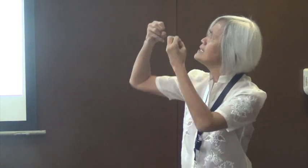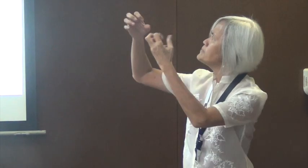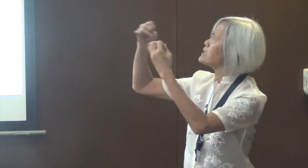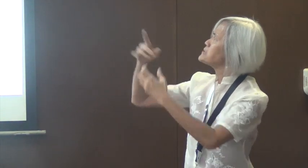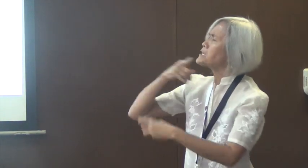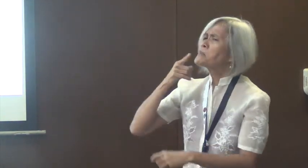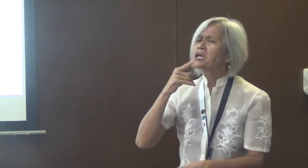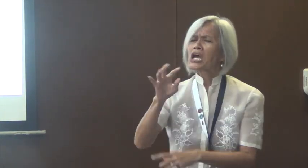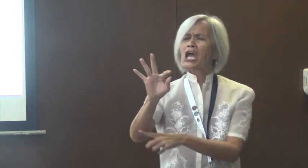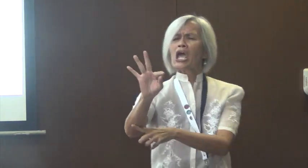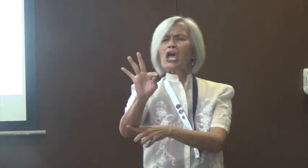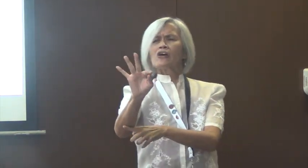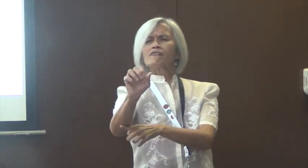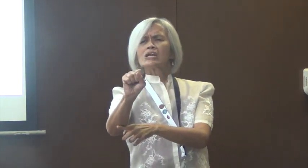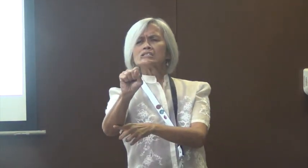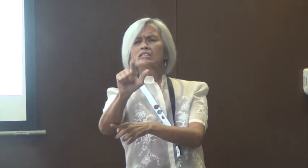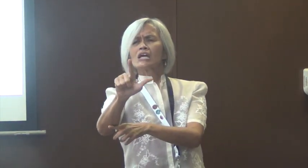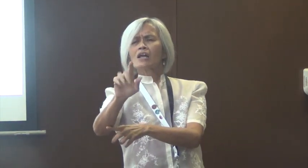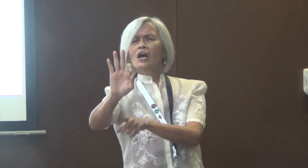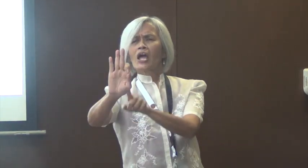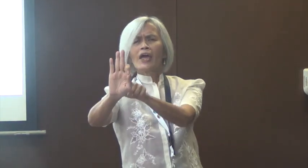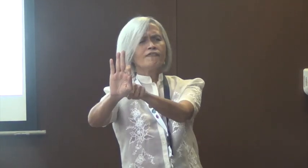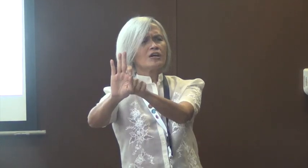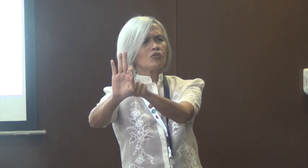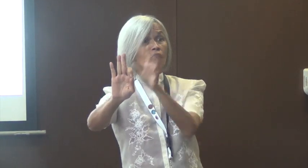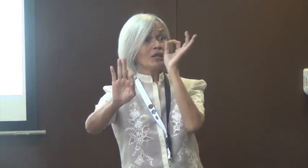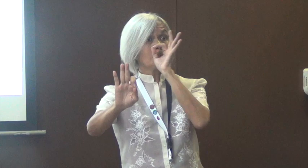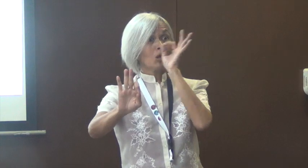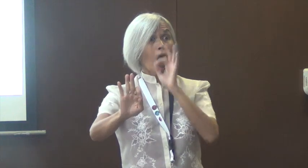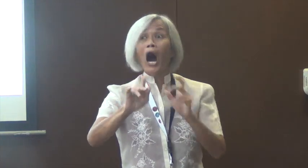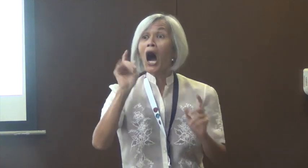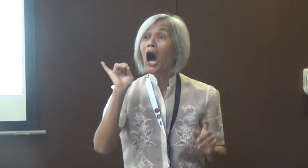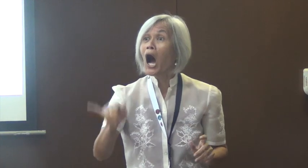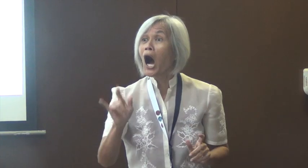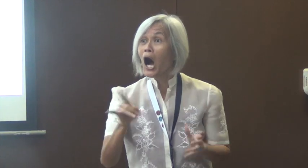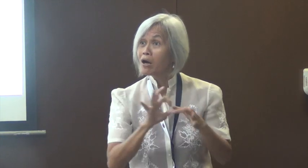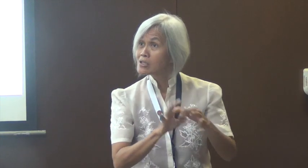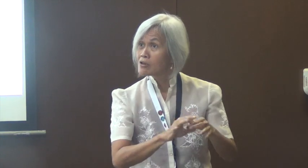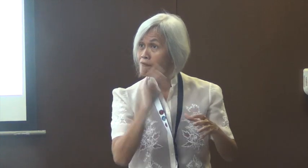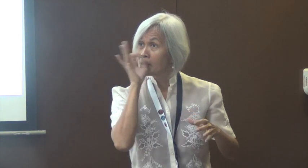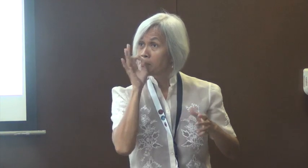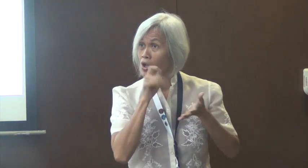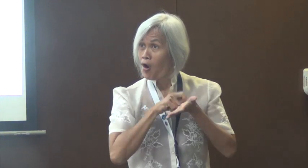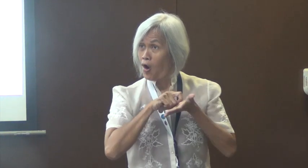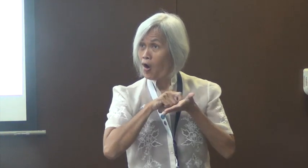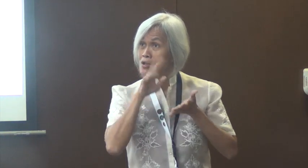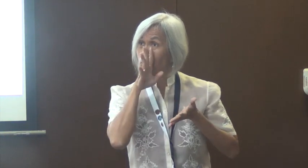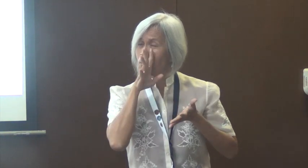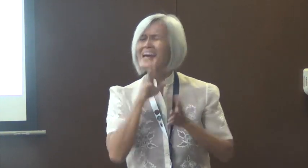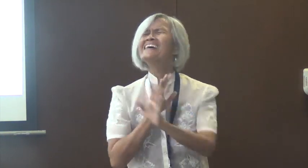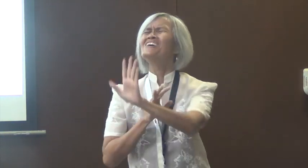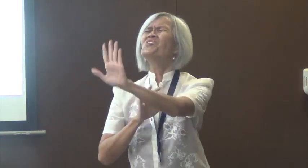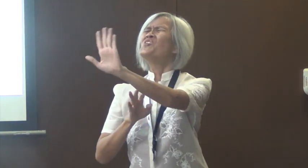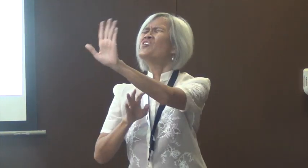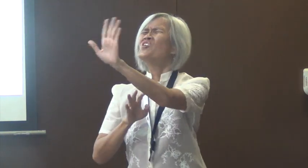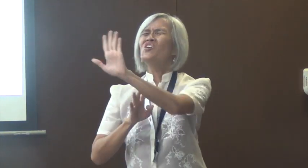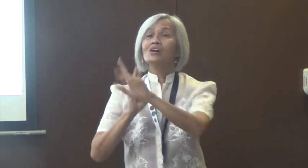So there are many views about F, that F in FSL. So it's spoken